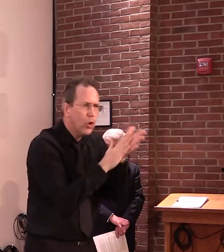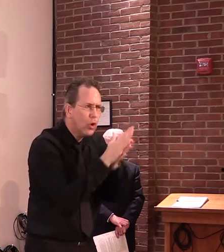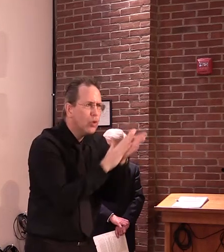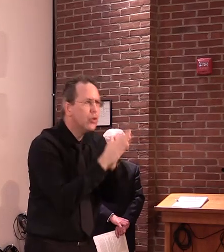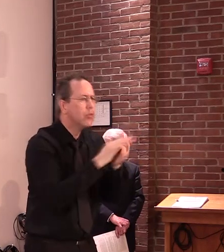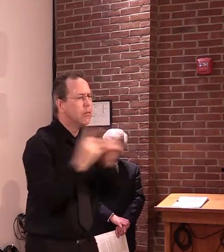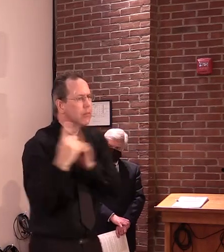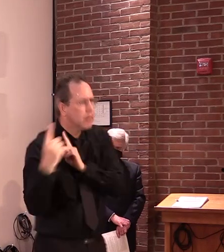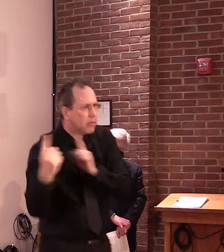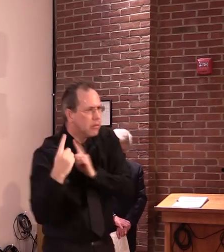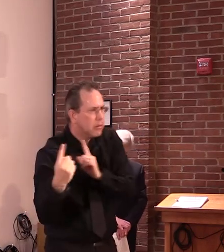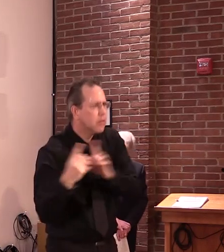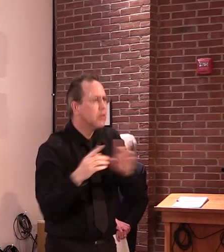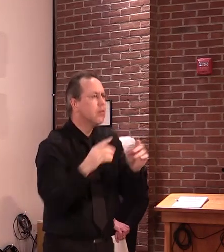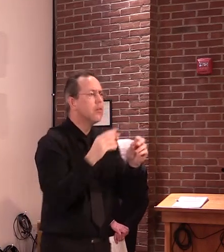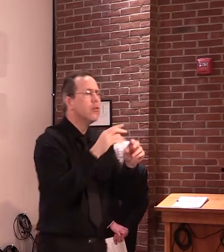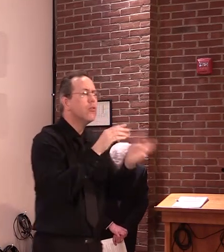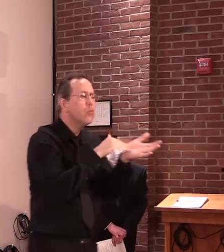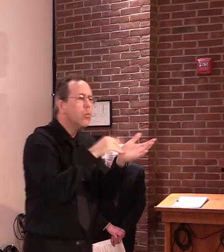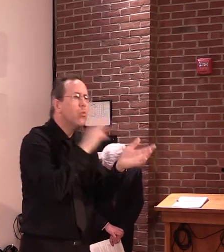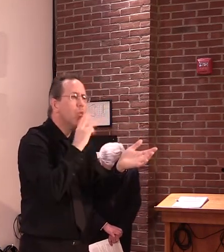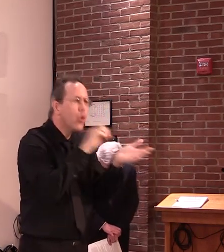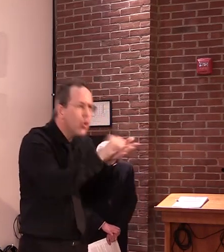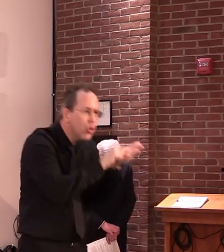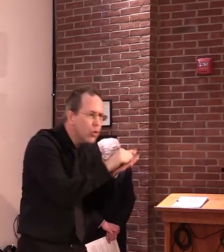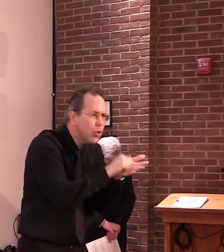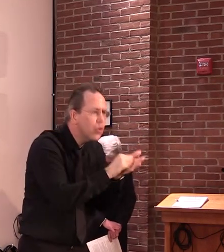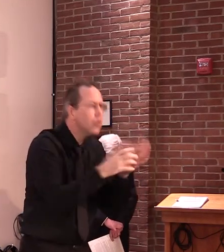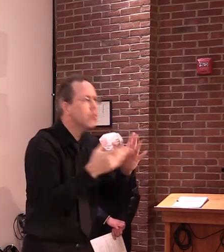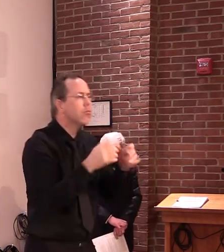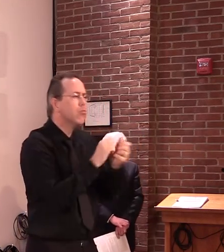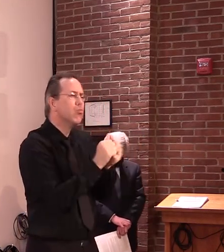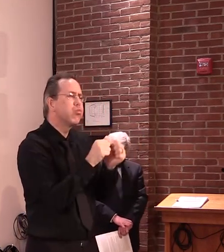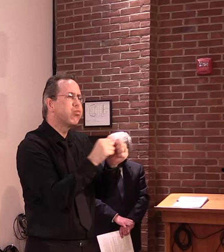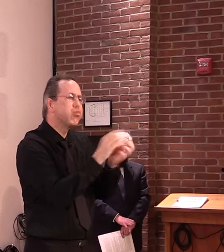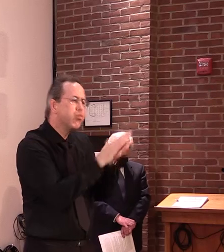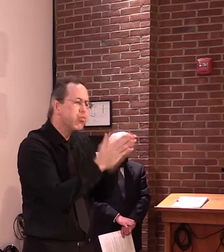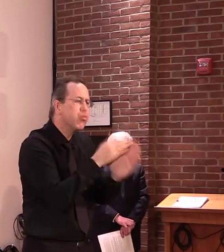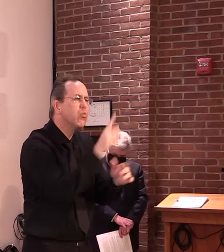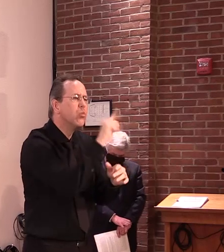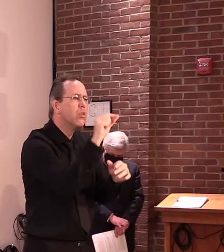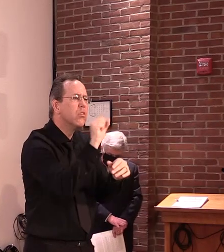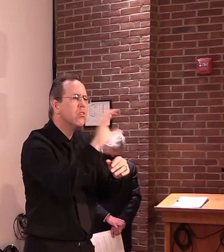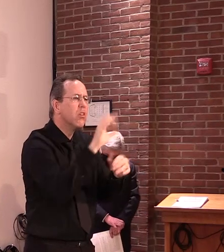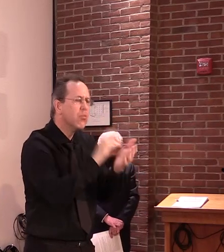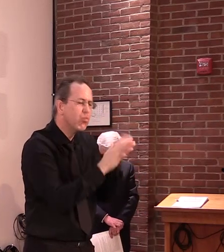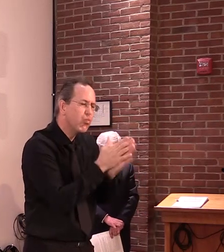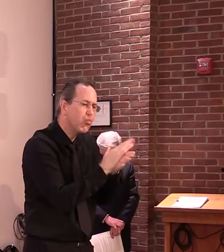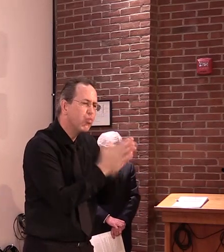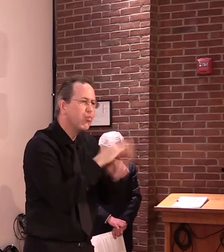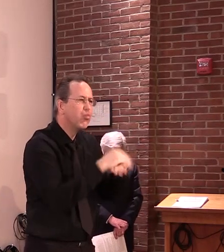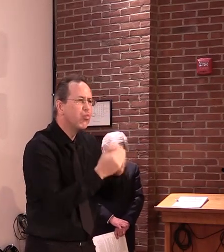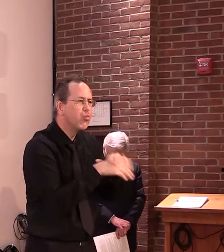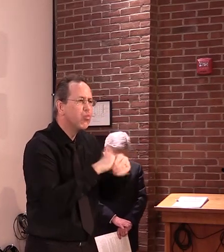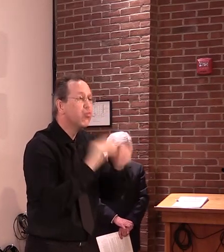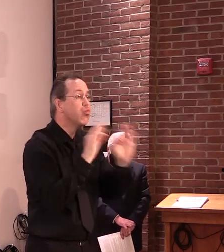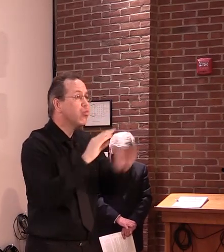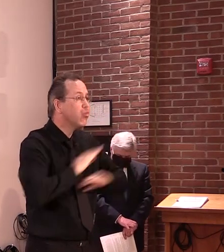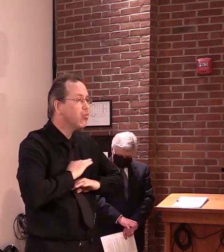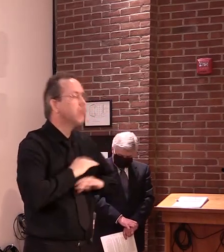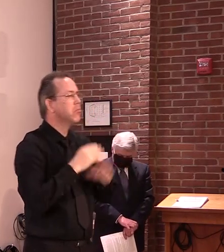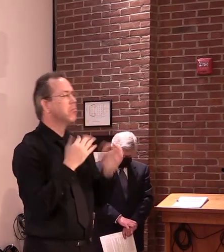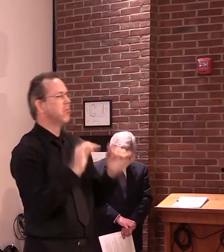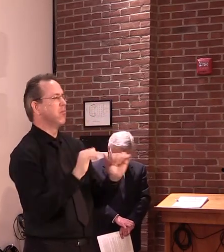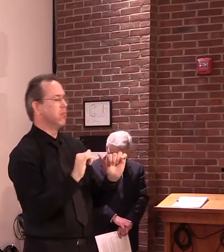and water or use a hand sanitizer if soap and water are not at hand. Wear a facial covering when you're around